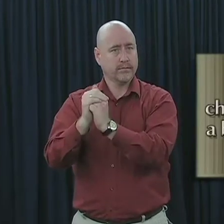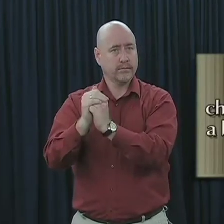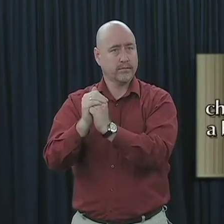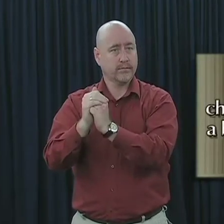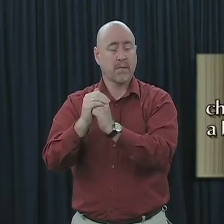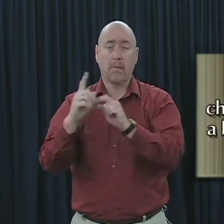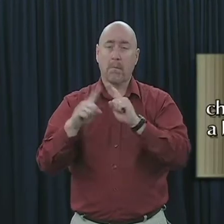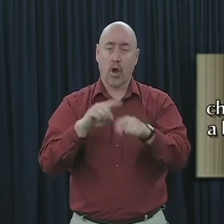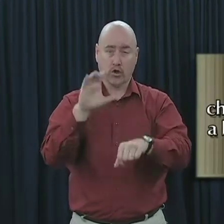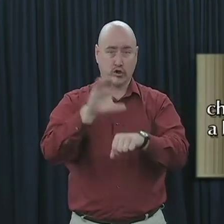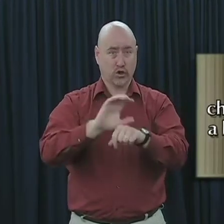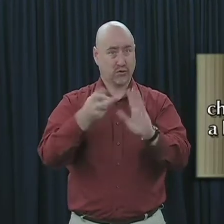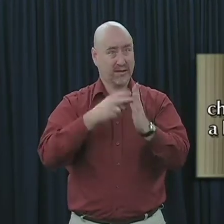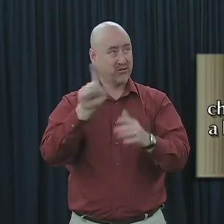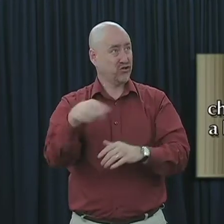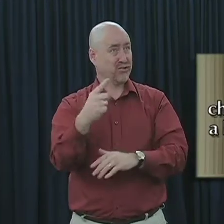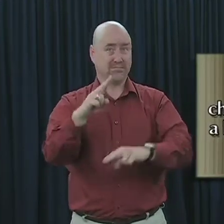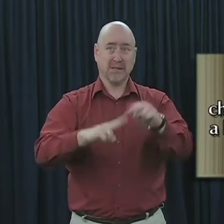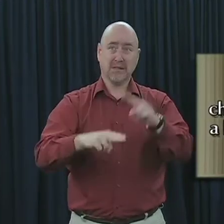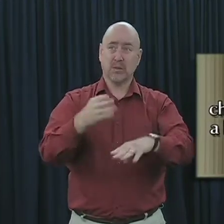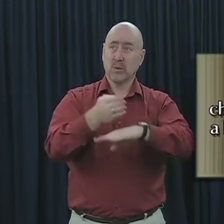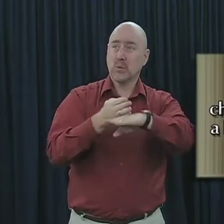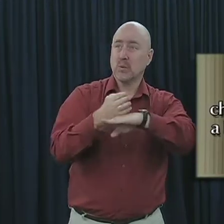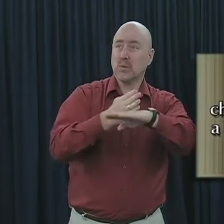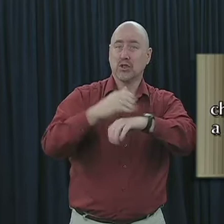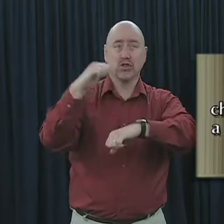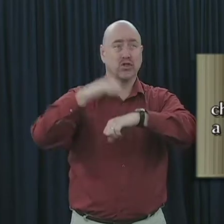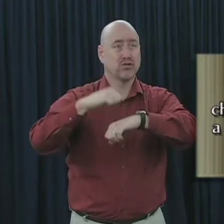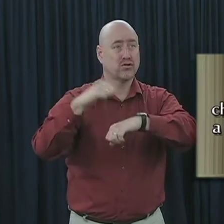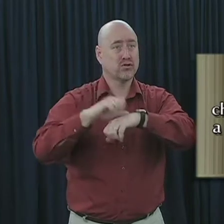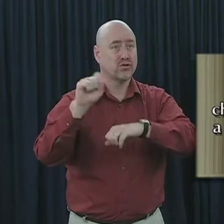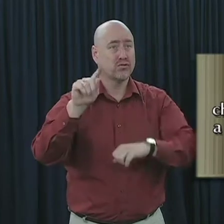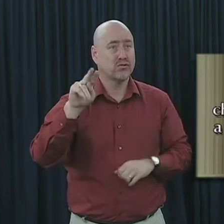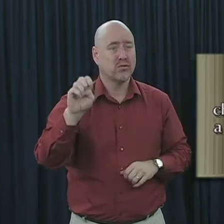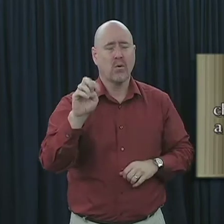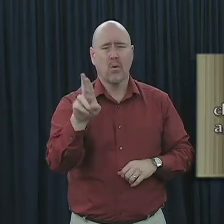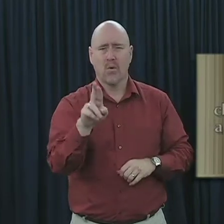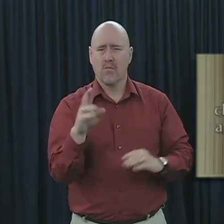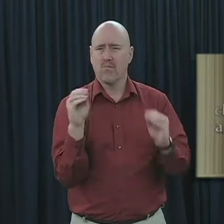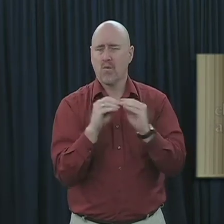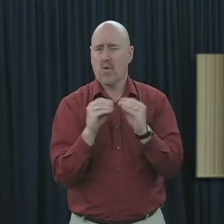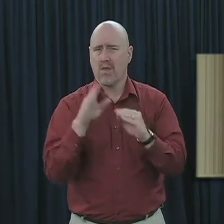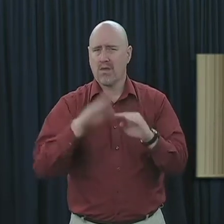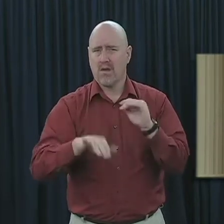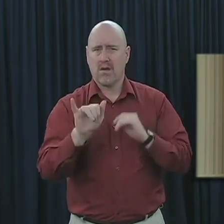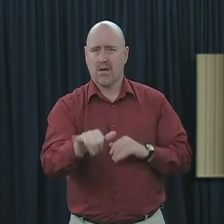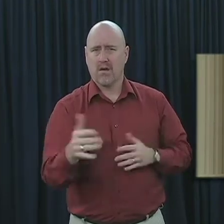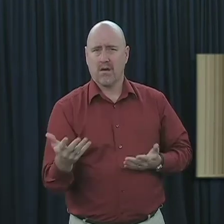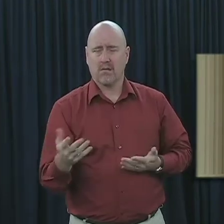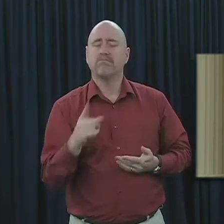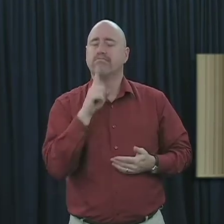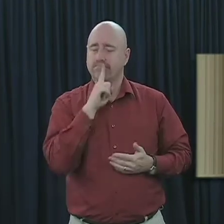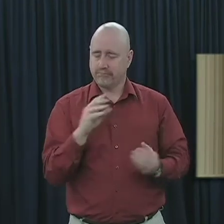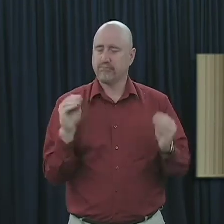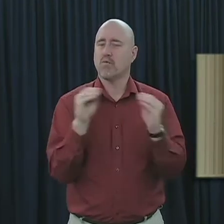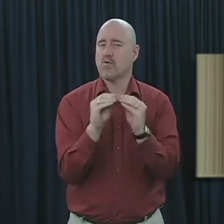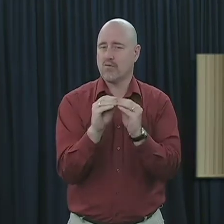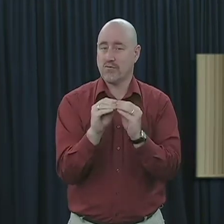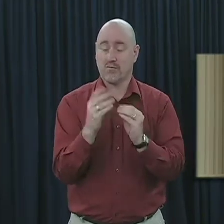church simply a building made of wood or stone? Or is there something more? Indeed there is. For the church, the